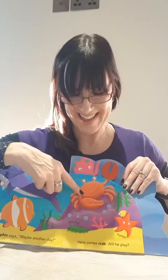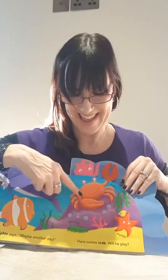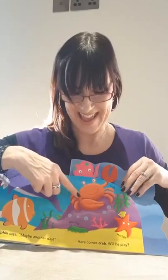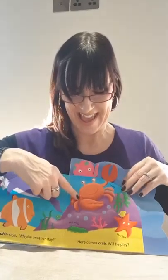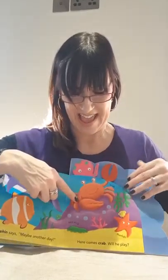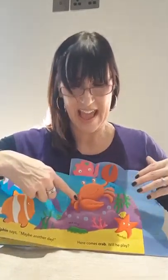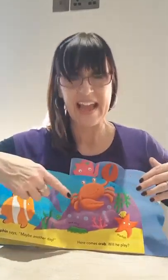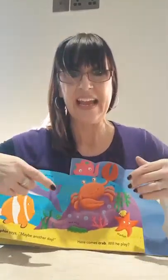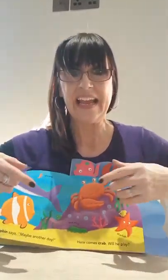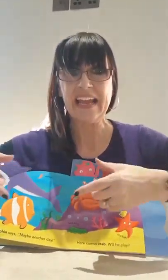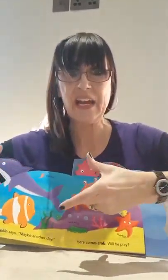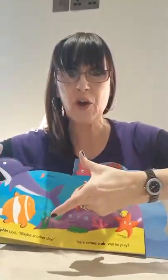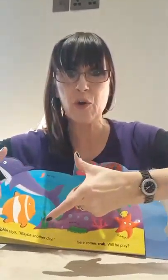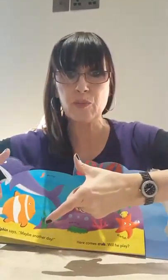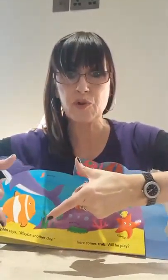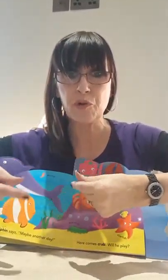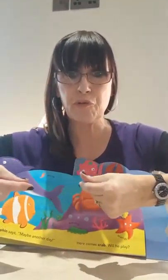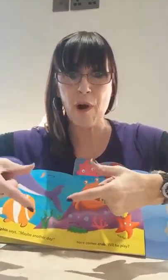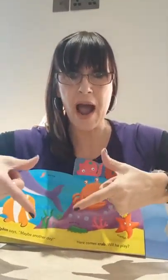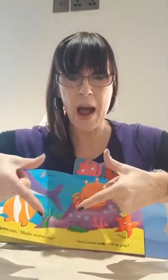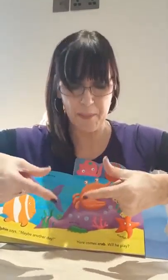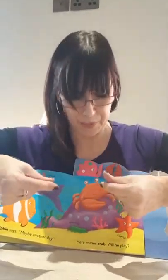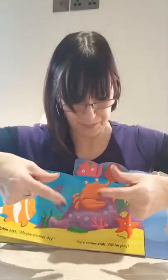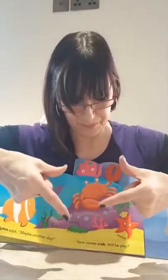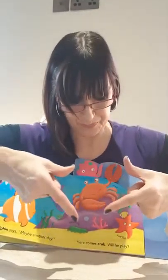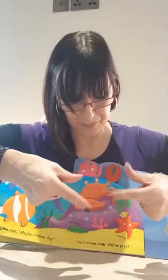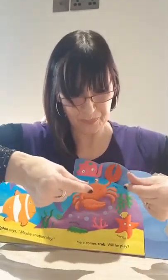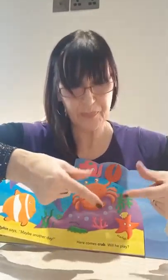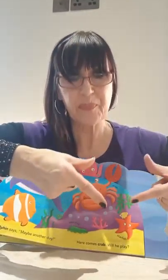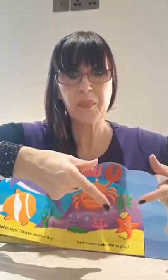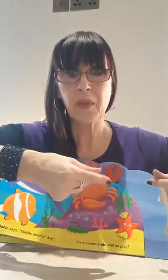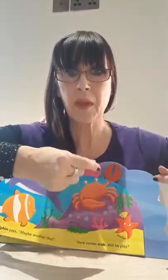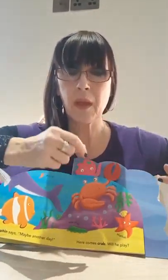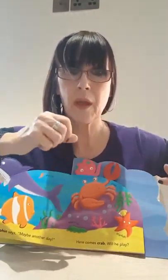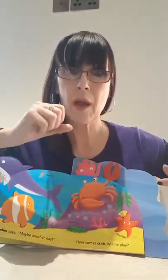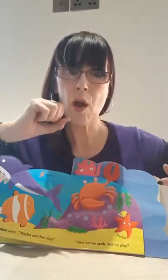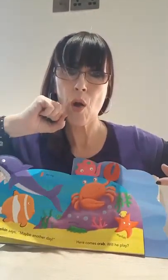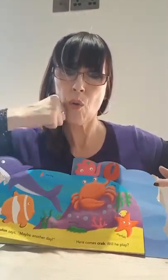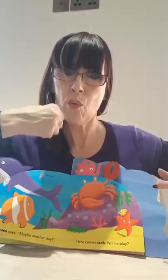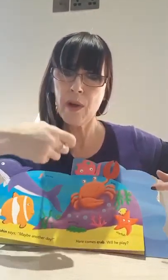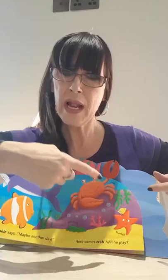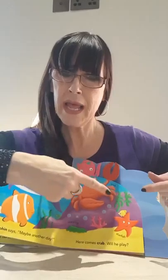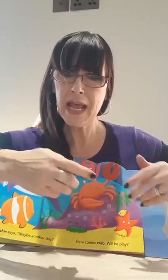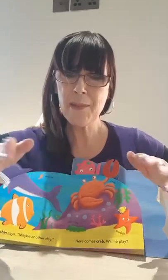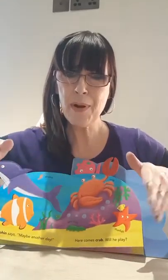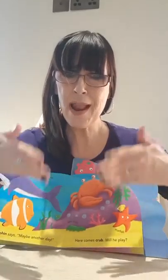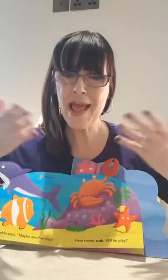Here comes Crab. Will he play?